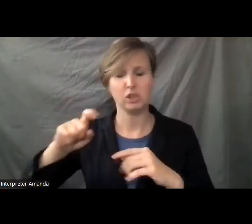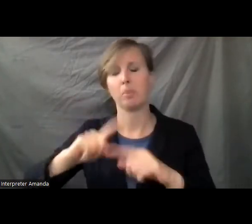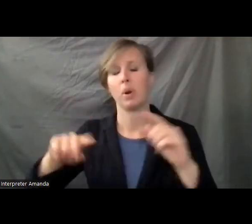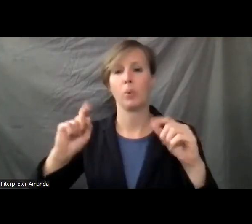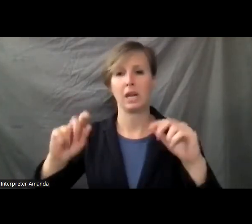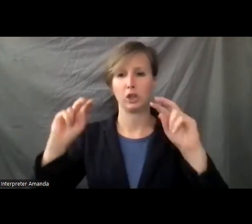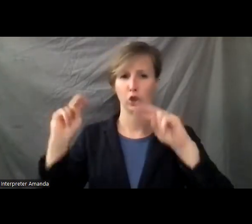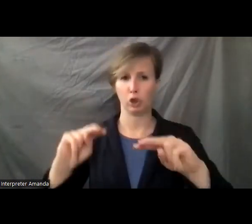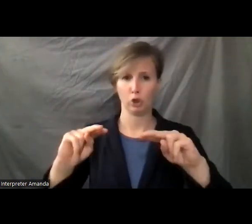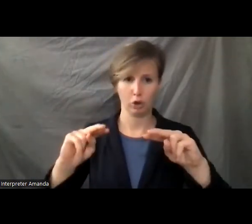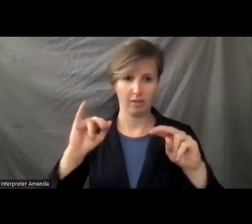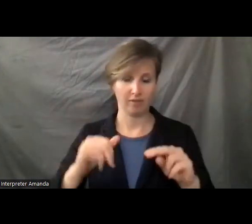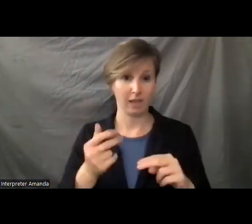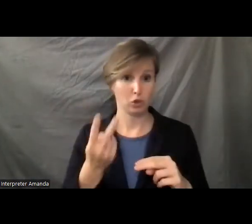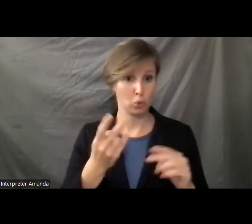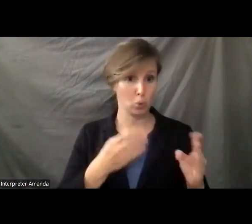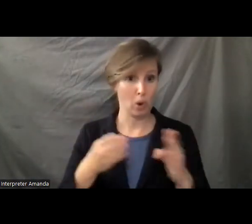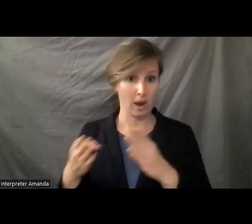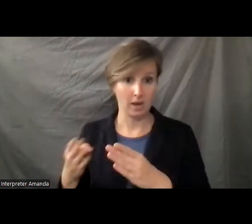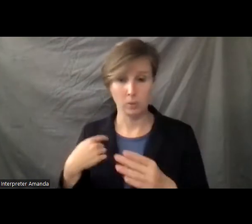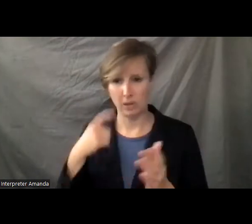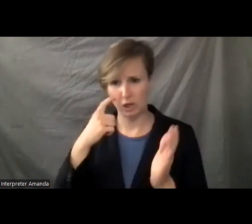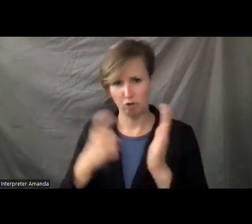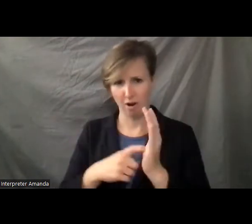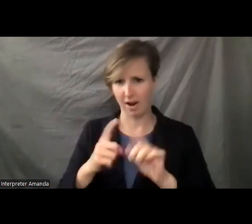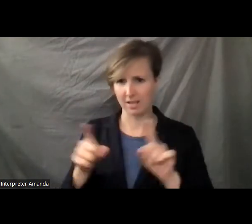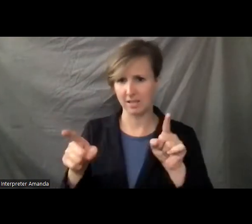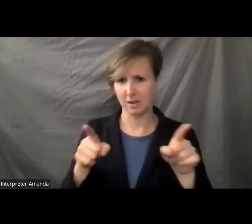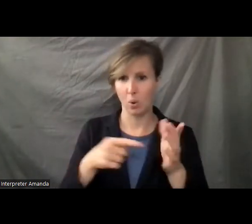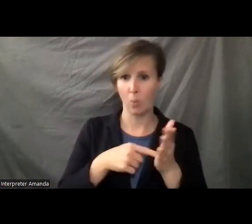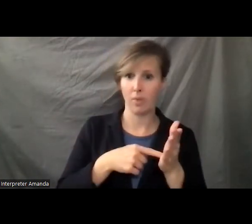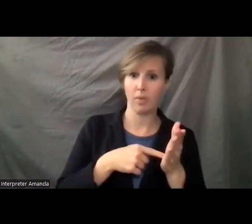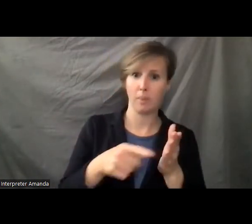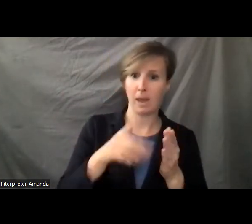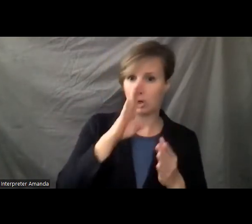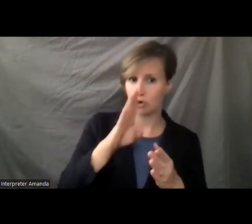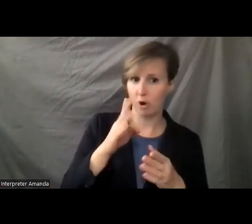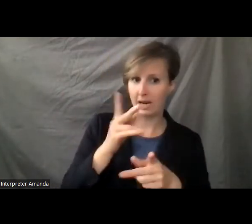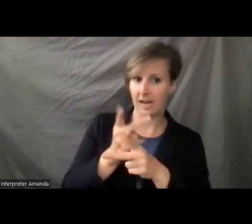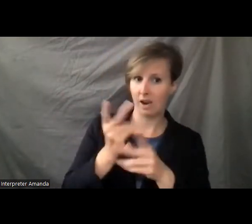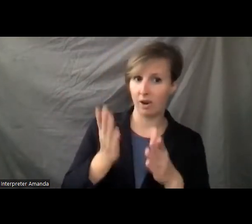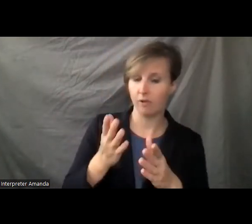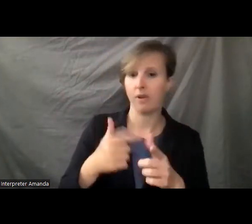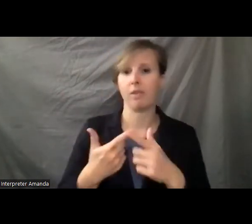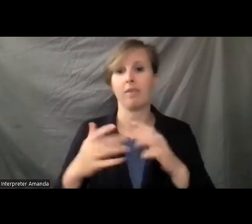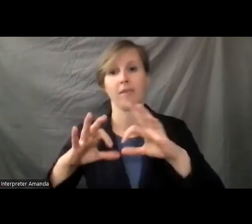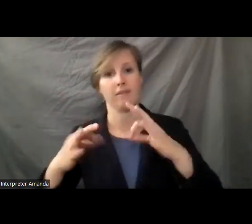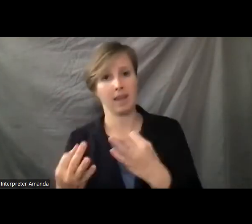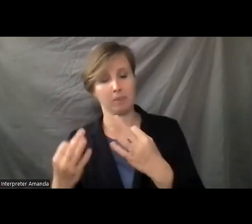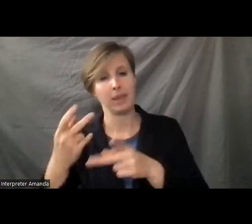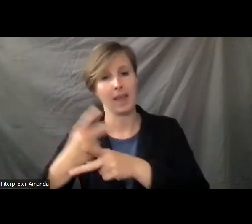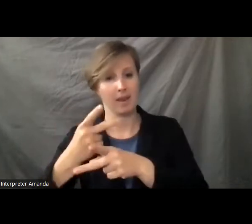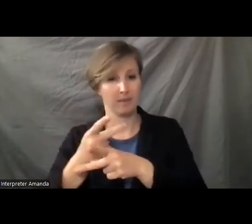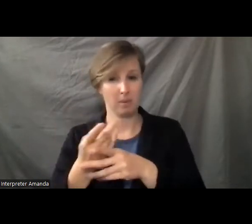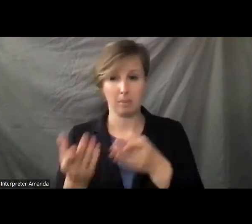two ways. I need to recognize that there's a difference between a paid direct caregiver, and then there's a family caregiver that